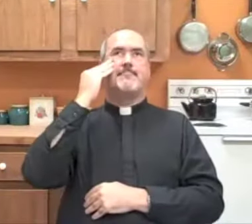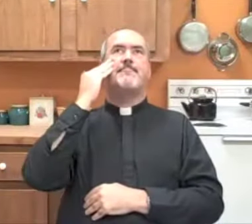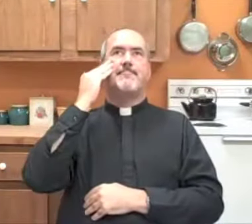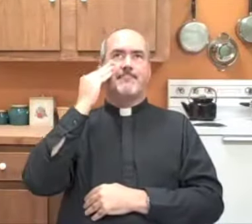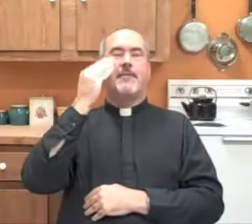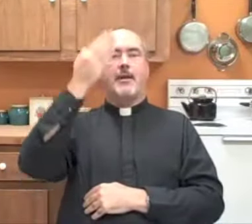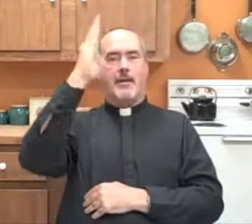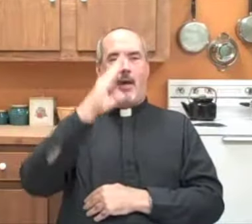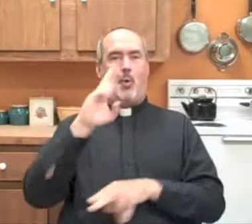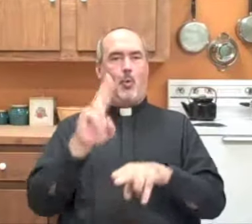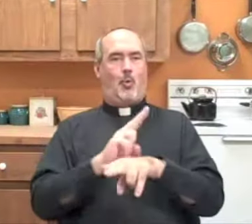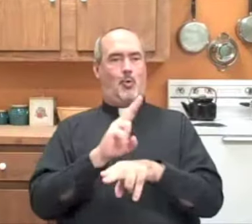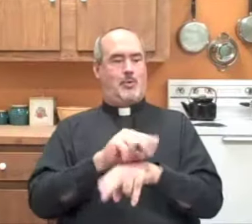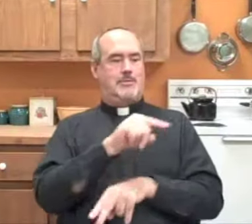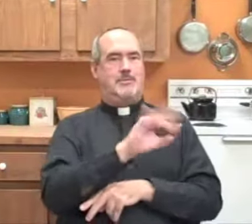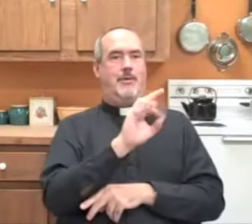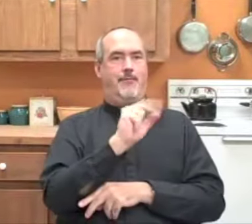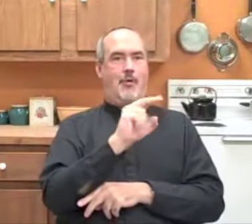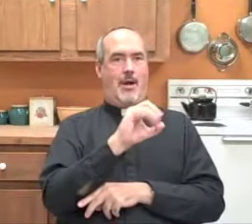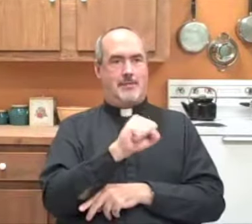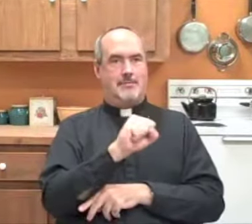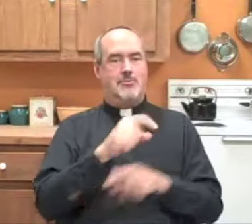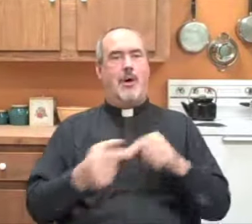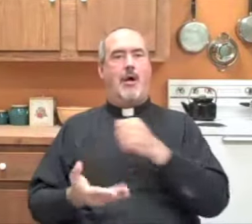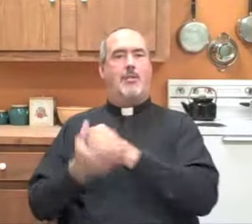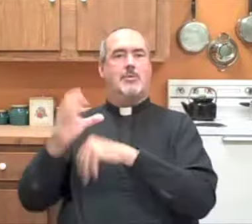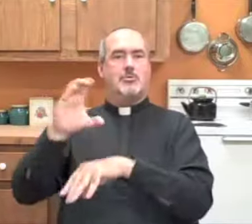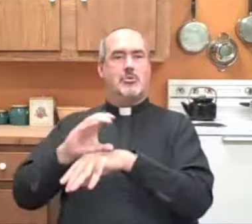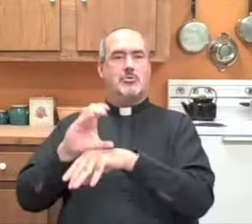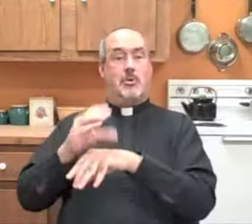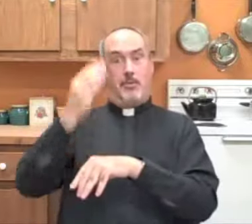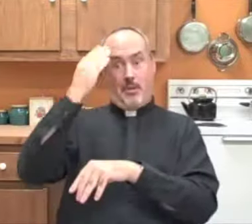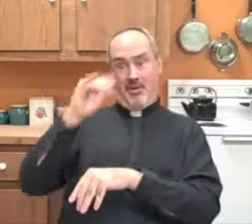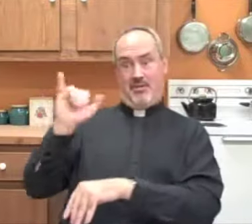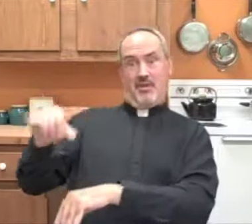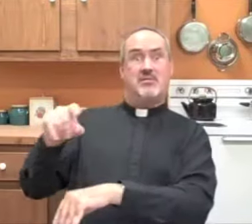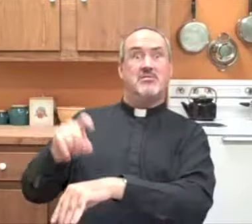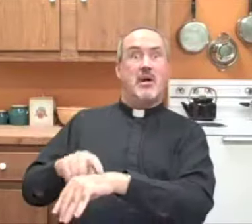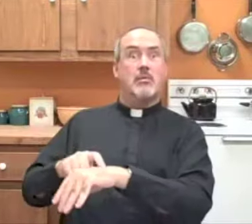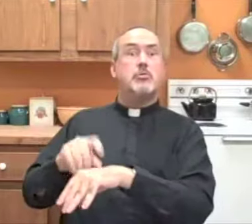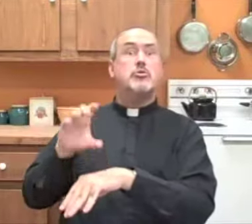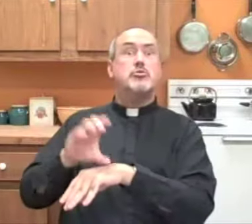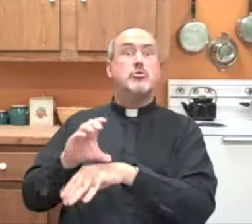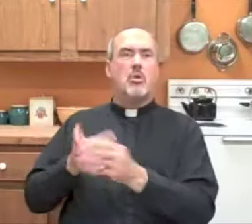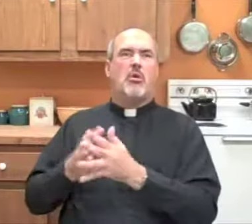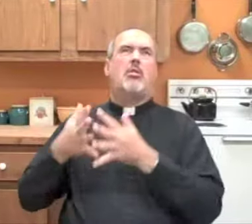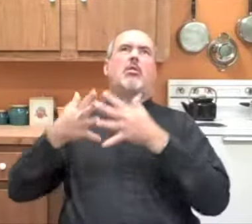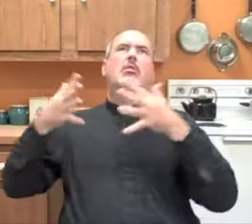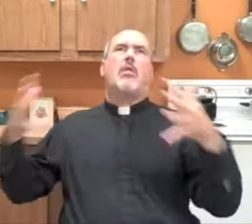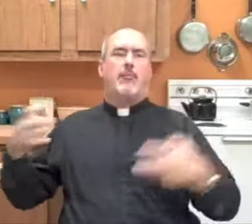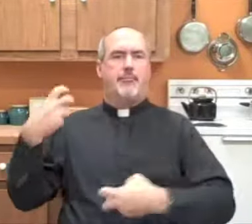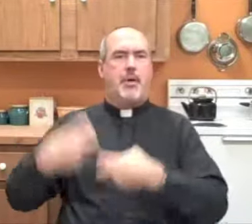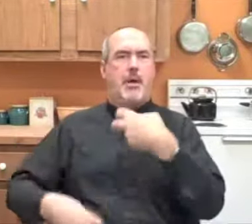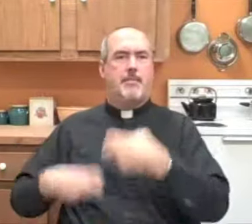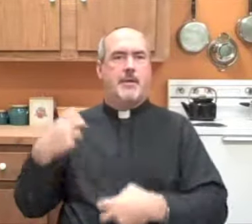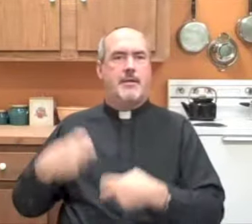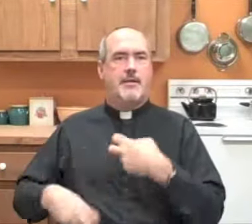holding it up. And that day he knew that God was using Francis to help the church, because at that time, the church was